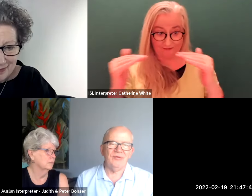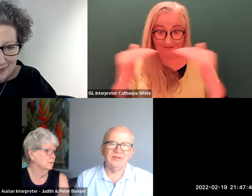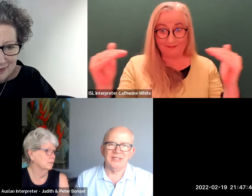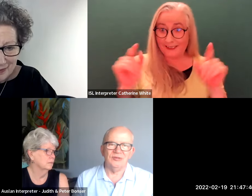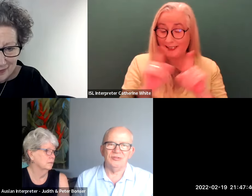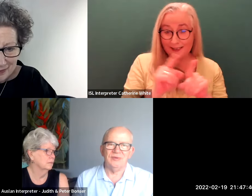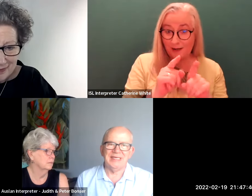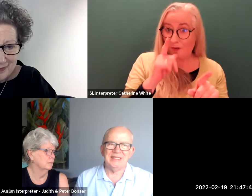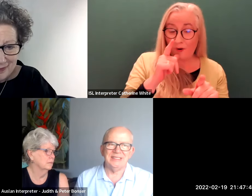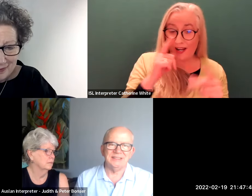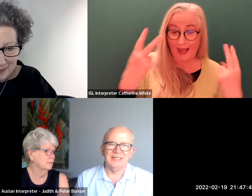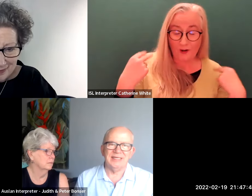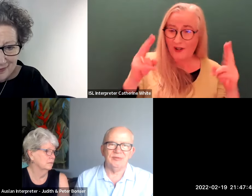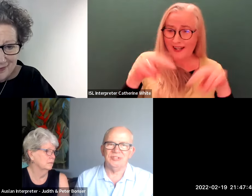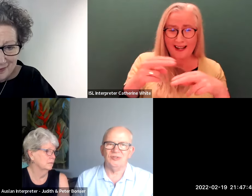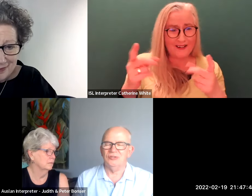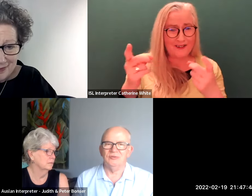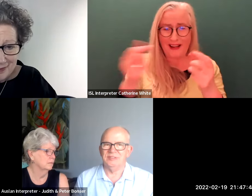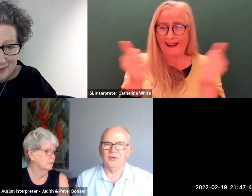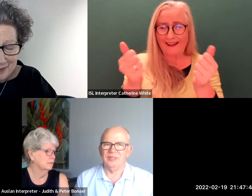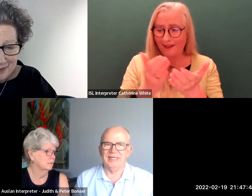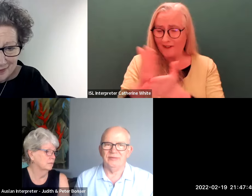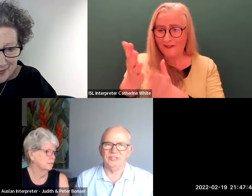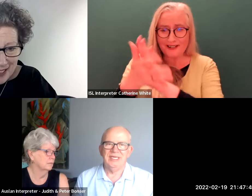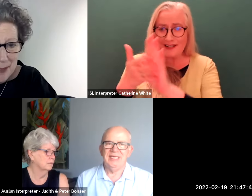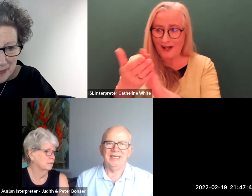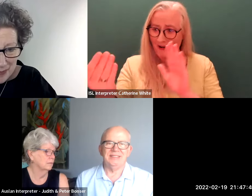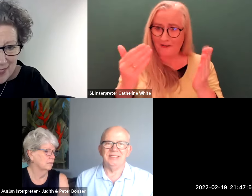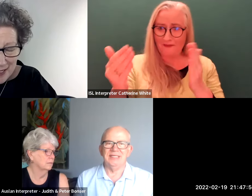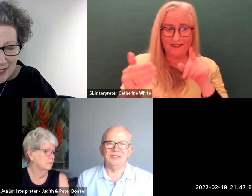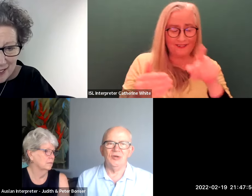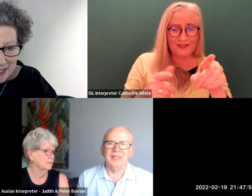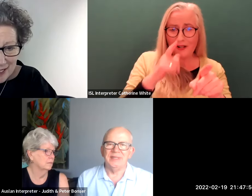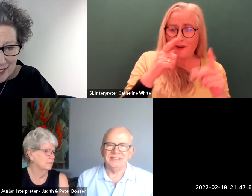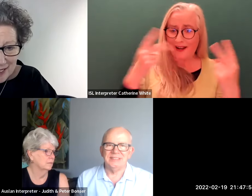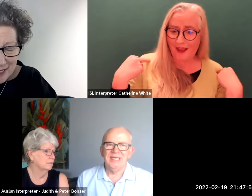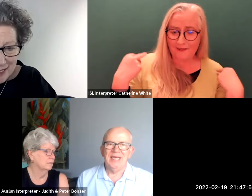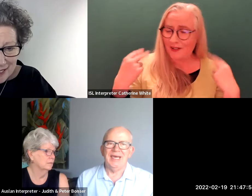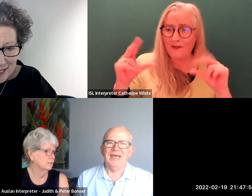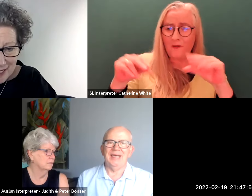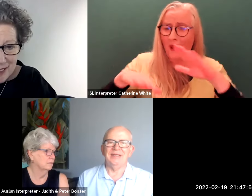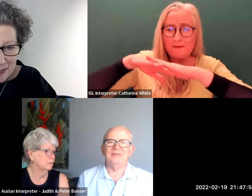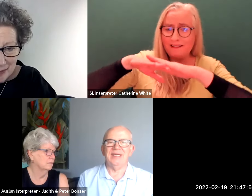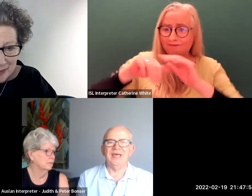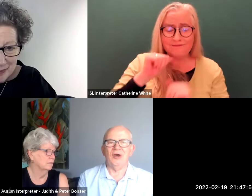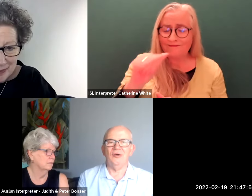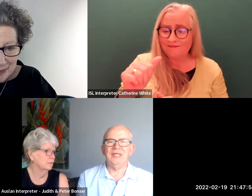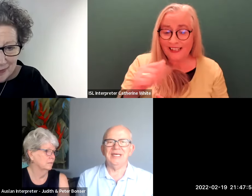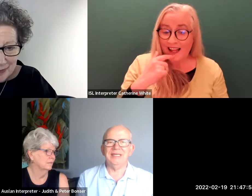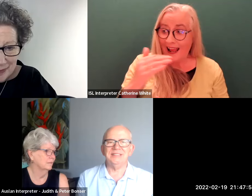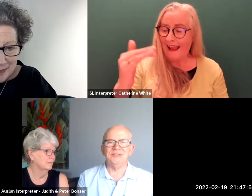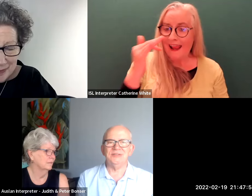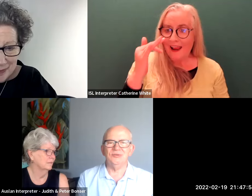everything you can do anything in sign language that you can do in spoken language it there's no limits and if they had